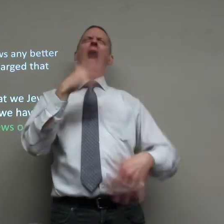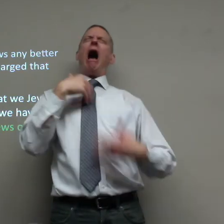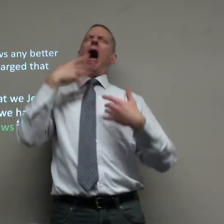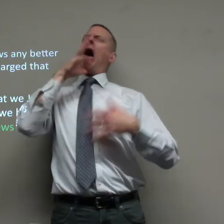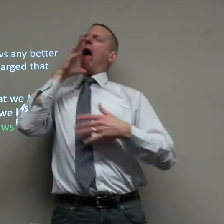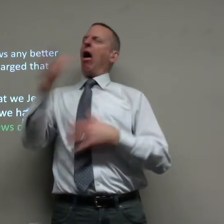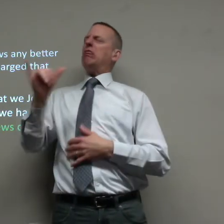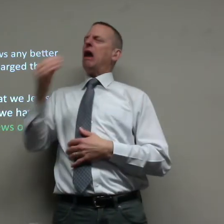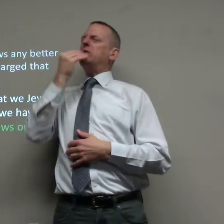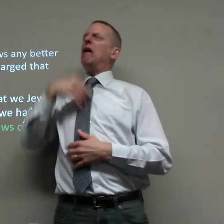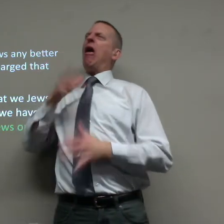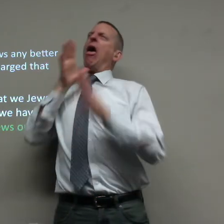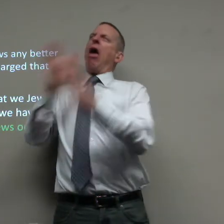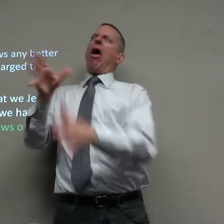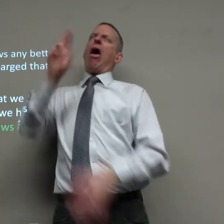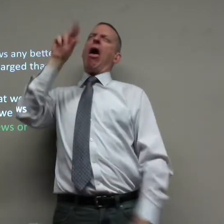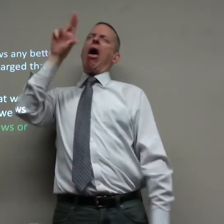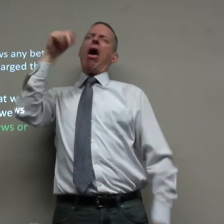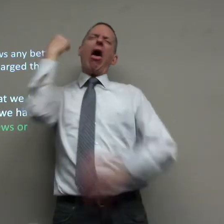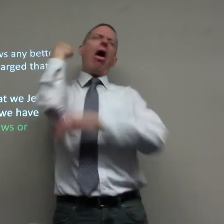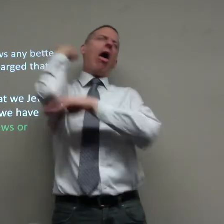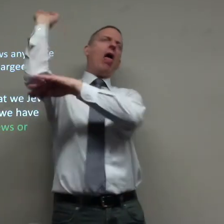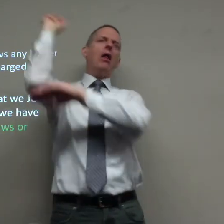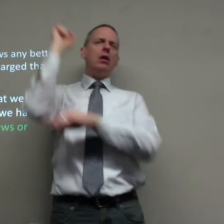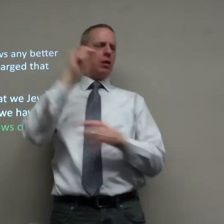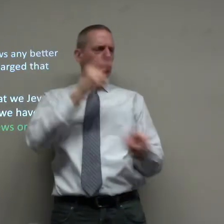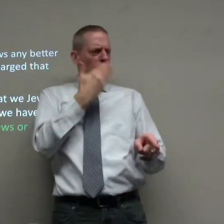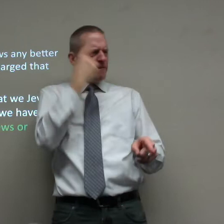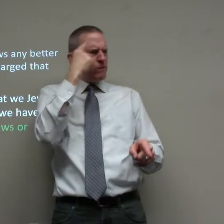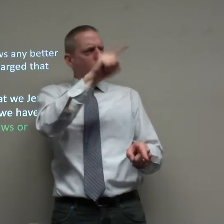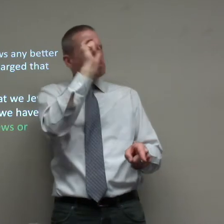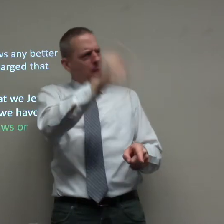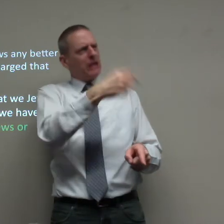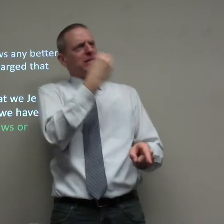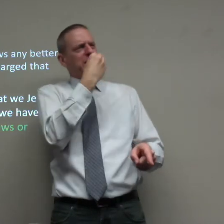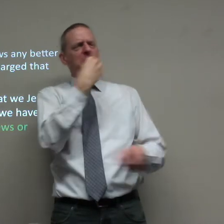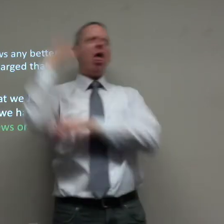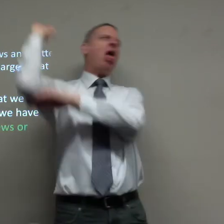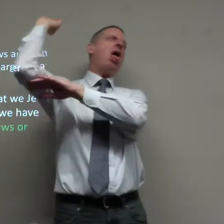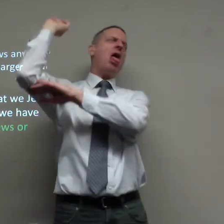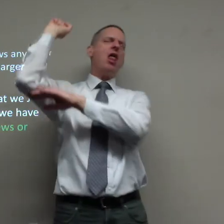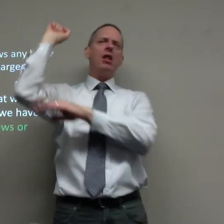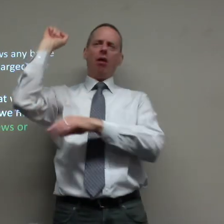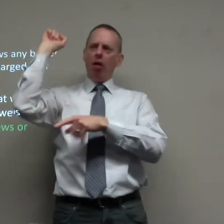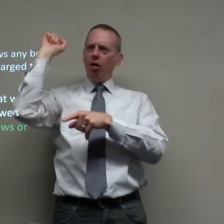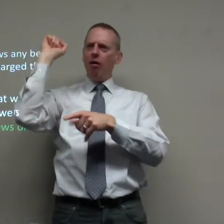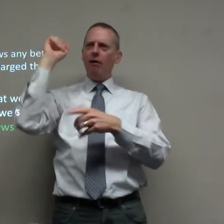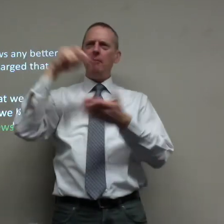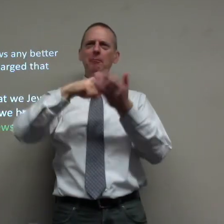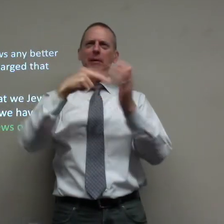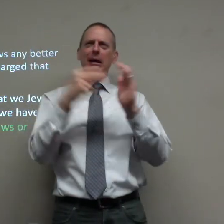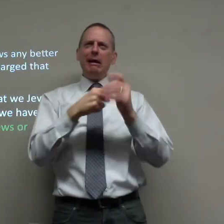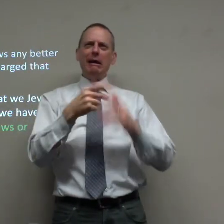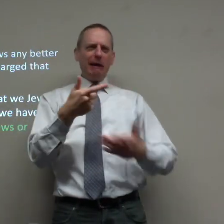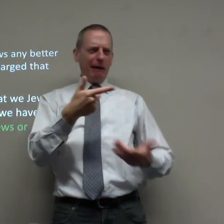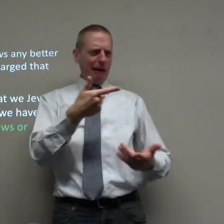you feed them and they'll say I don't want that food I hate it and resist it's good for them they must feed it they resist